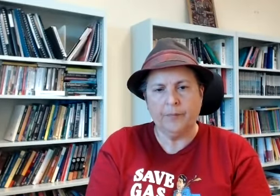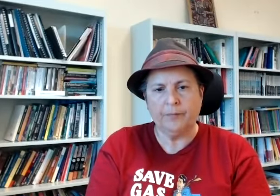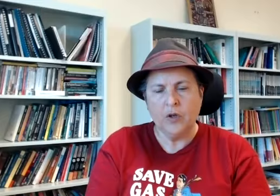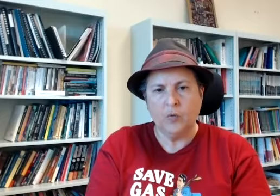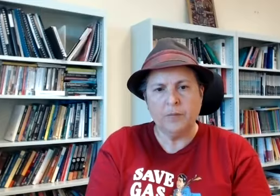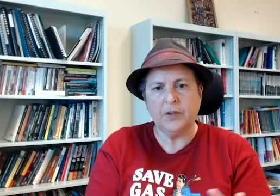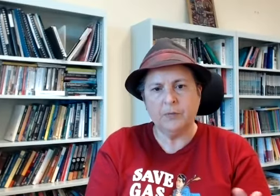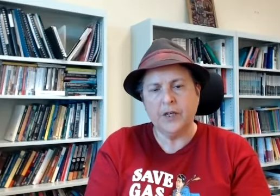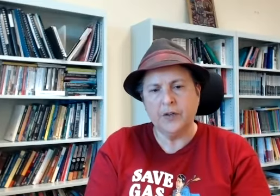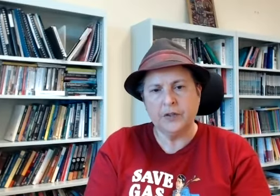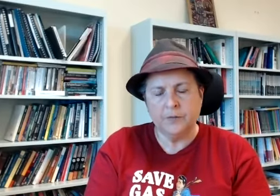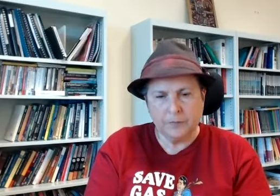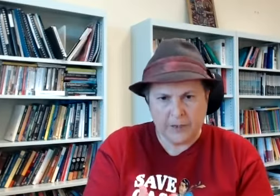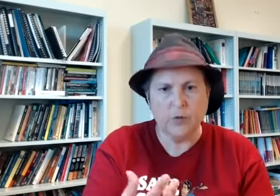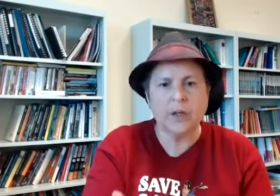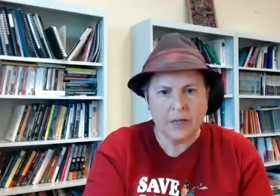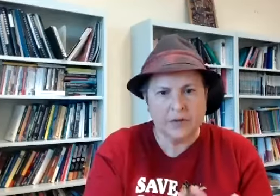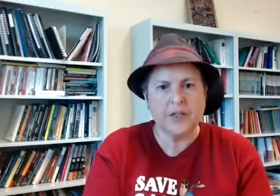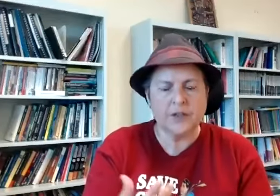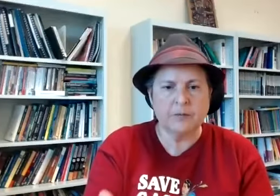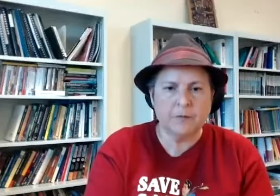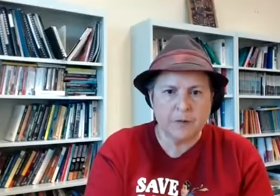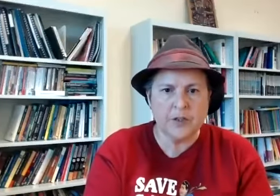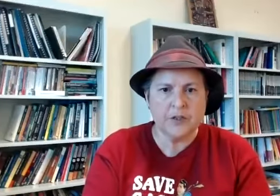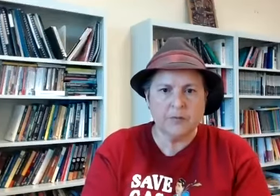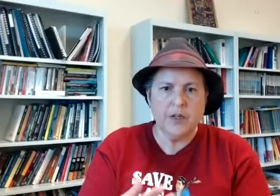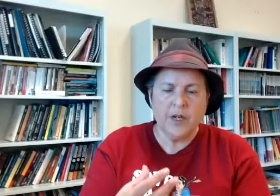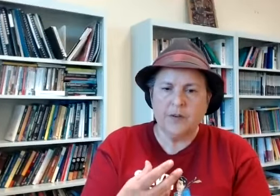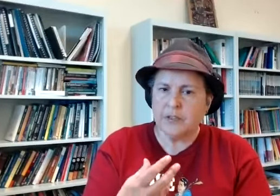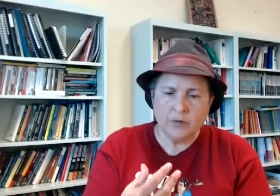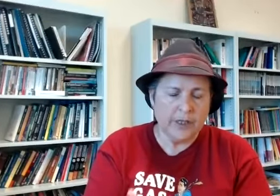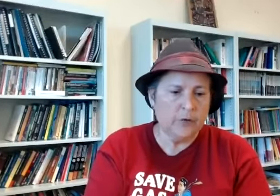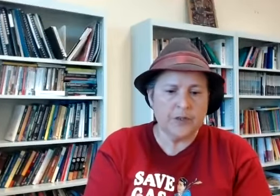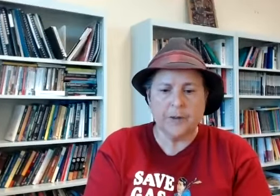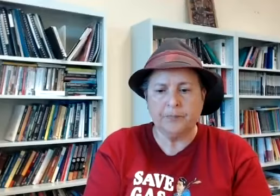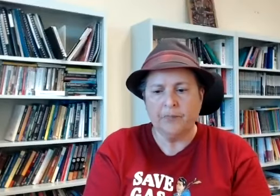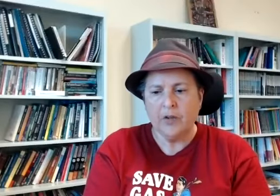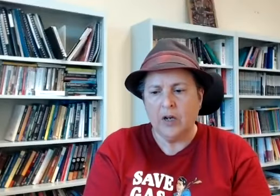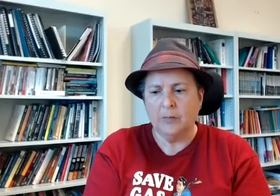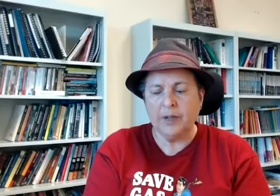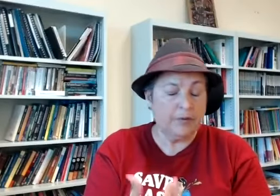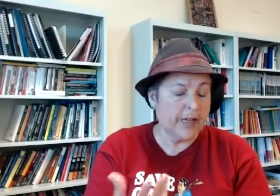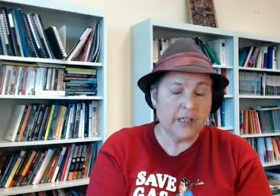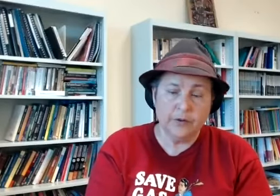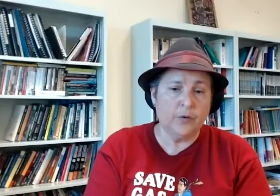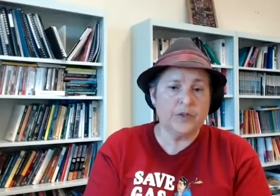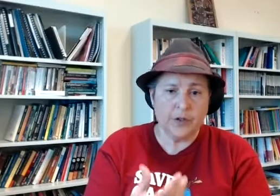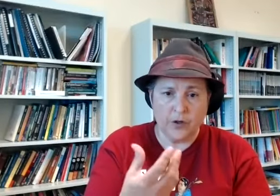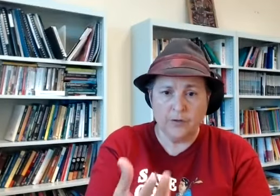women comedians who've been talking about sexism and feminism and there's some really good um uh people of colour who've also kind of